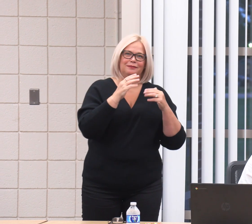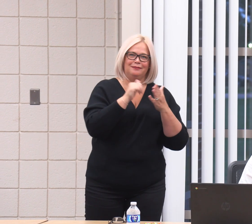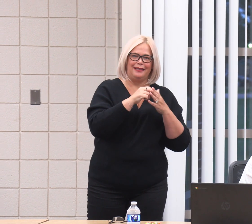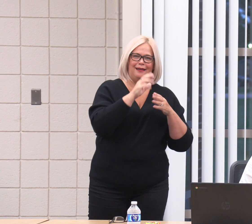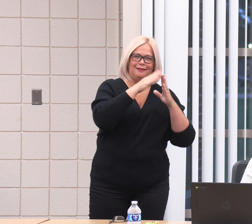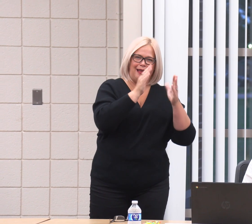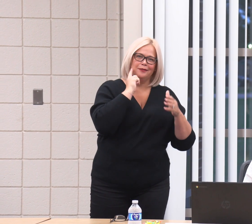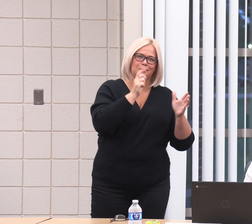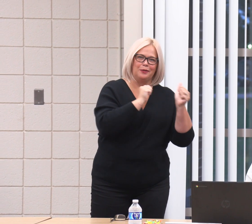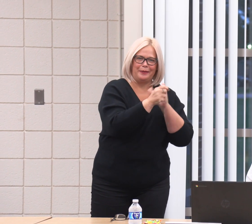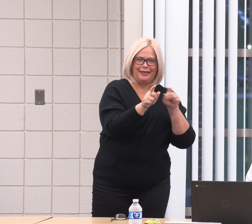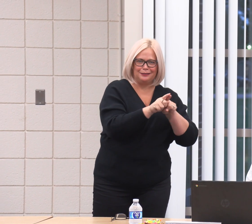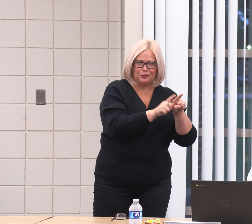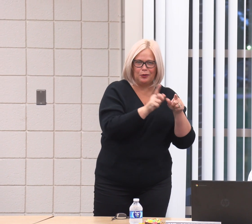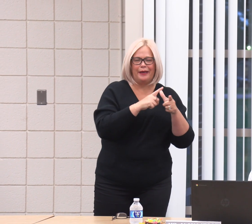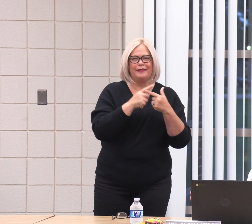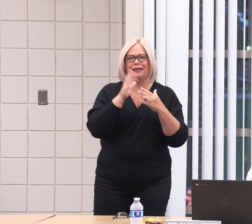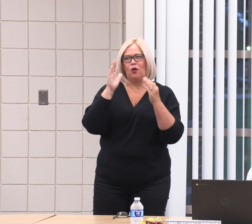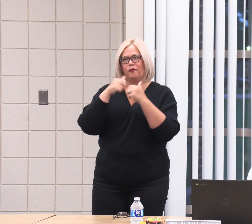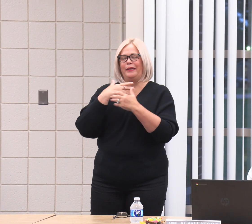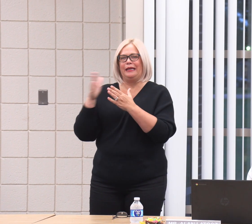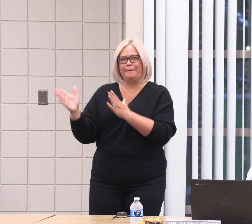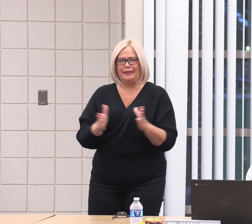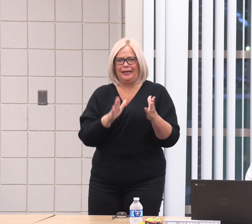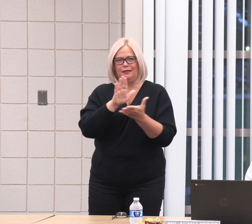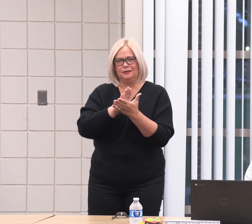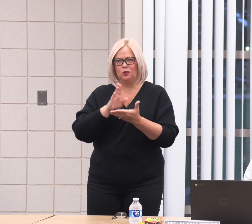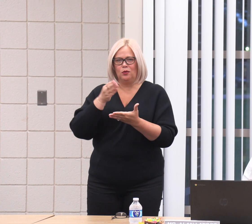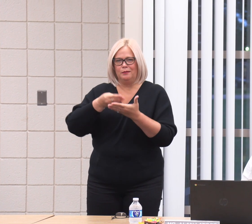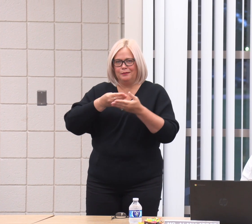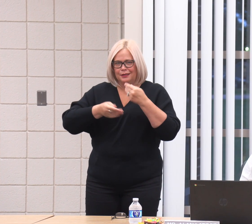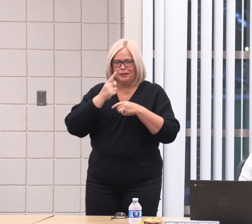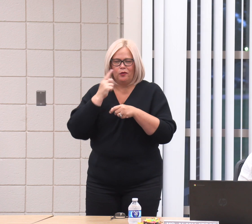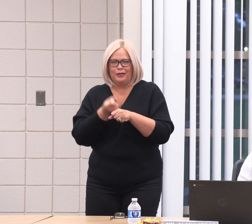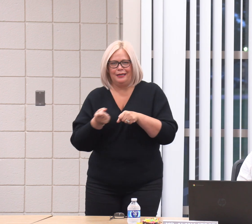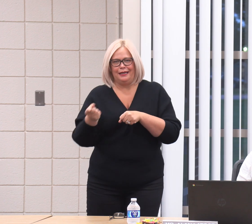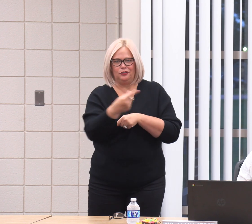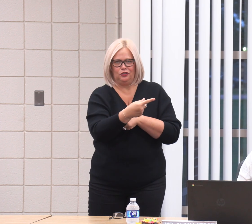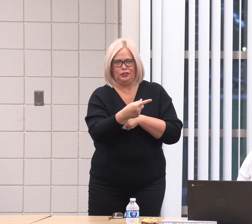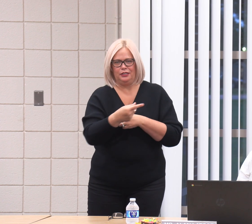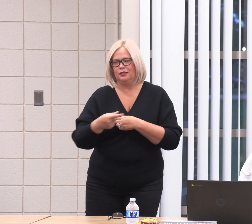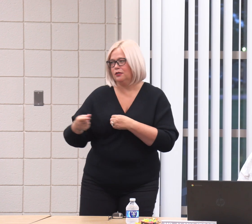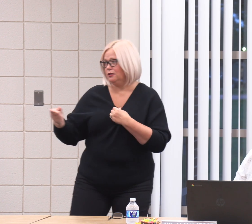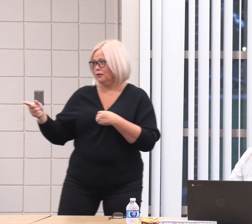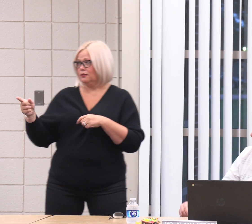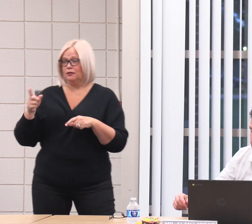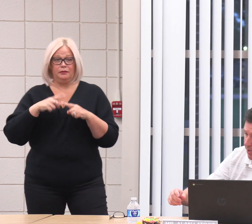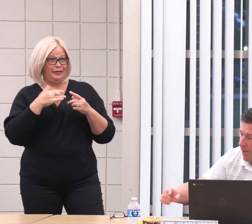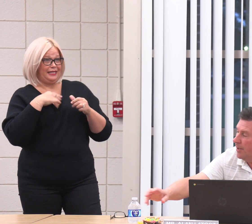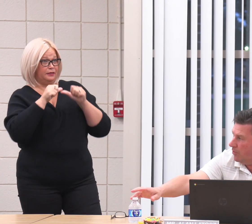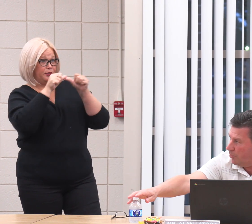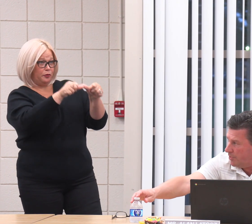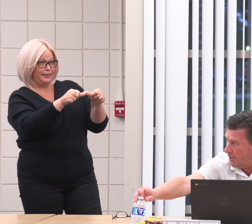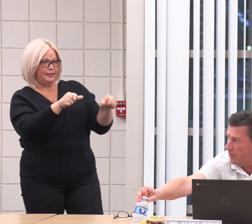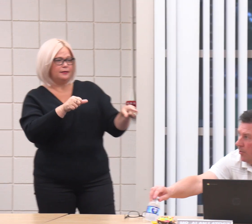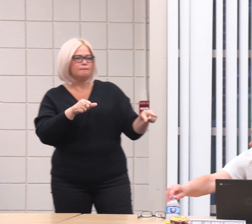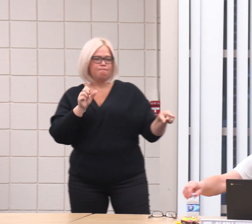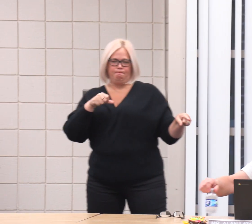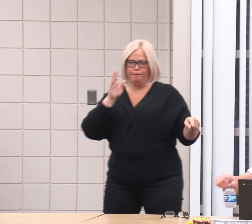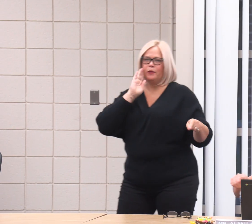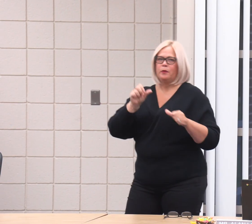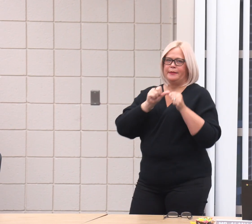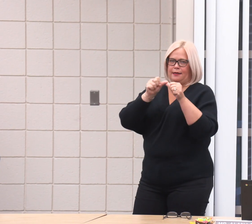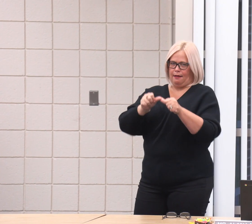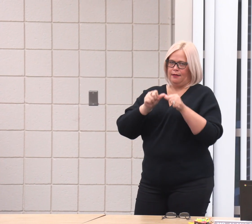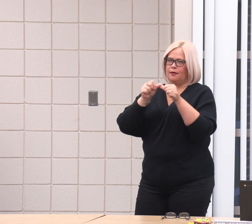then we can really lock down our budget for the following school year. But this is a permanent? This will be permanent, yeah. It will be ongoing.